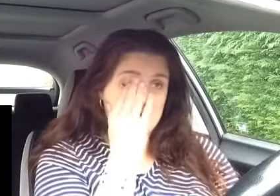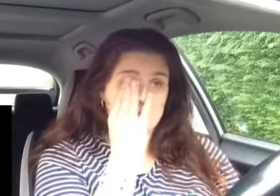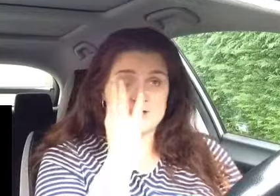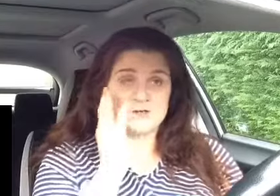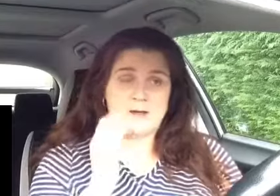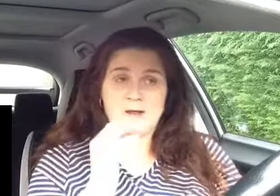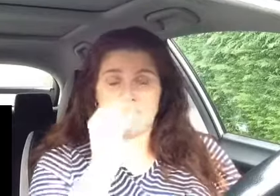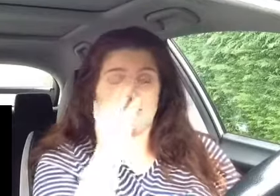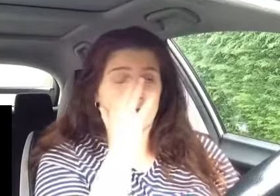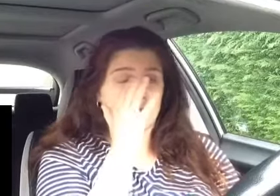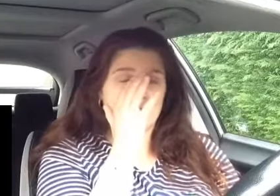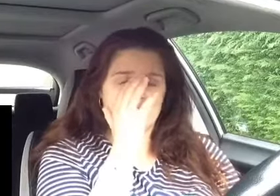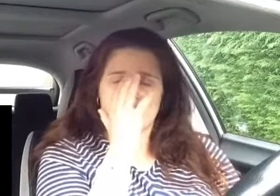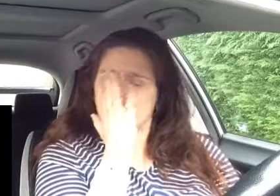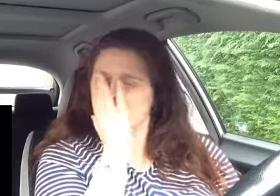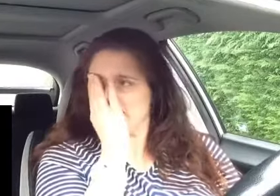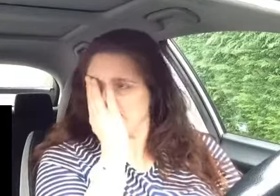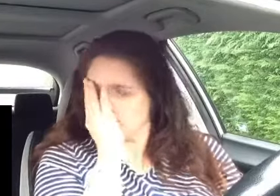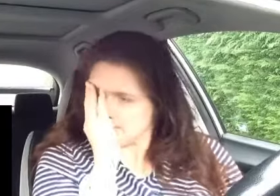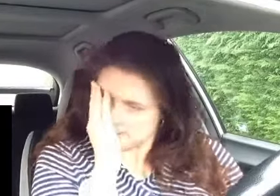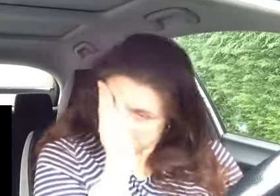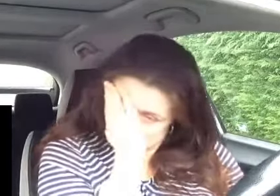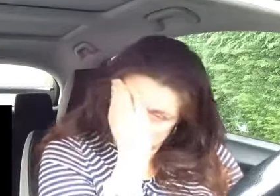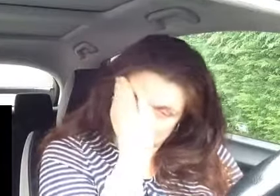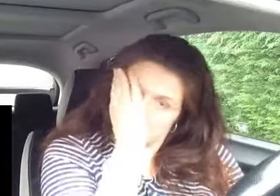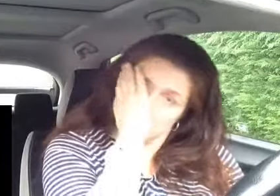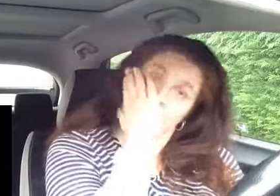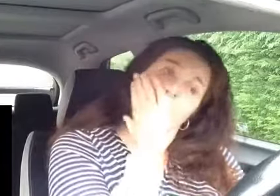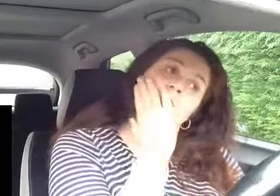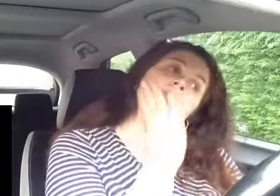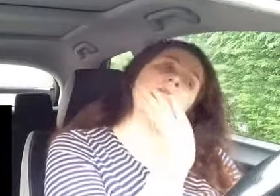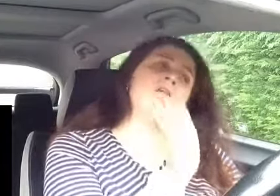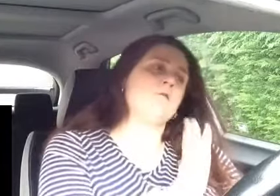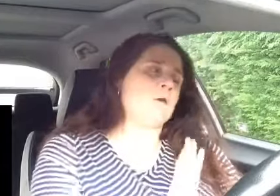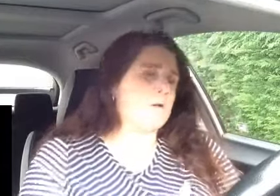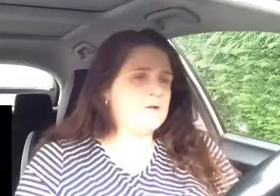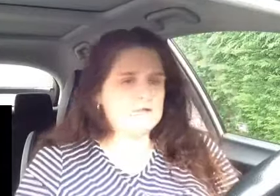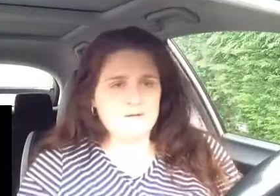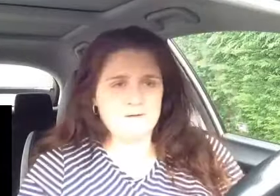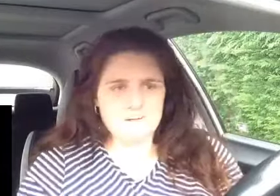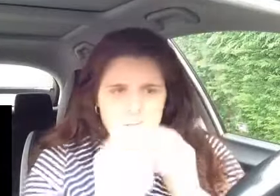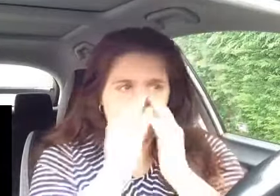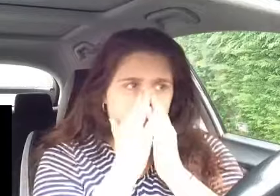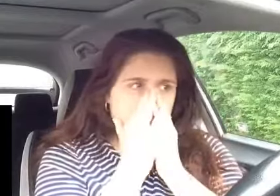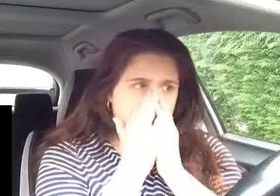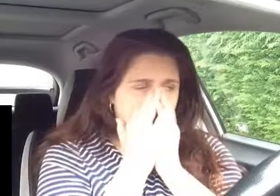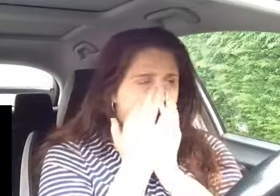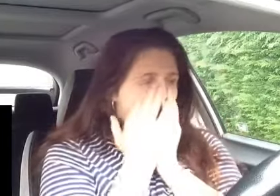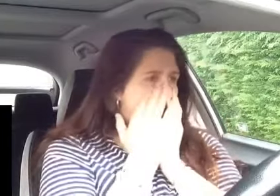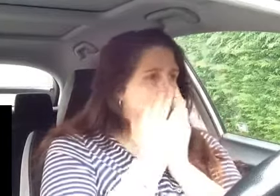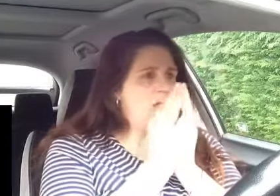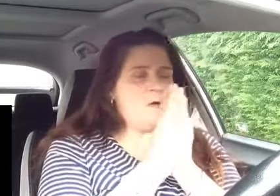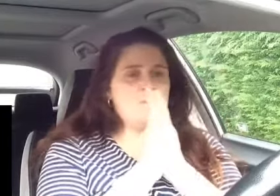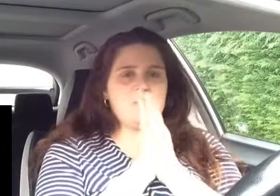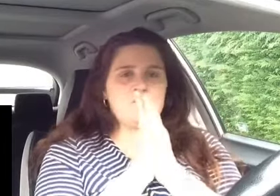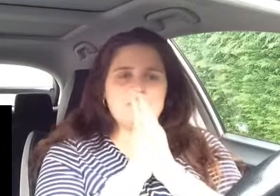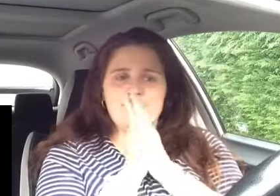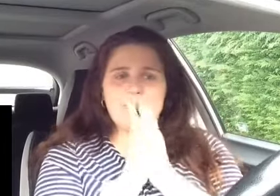the original out oh god I've had no sleep so I'm on zero energy so big bag so um if there's anything